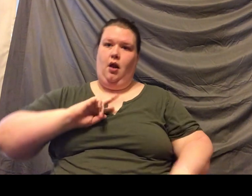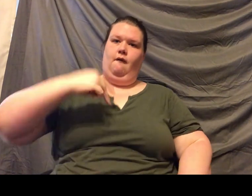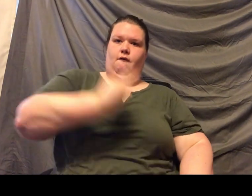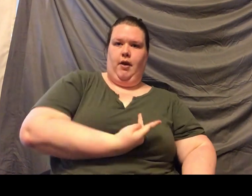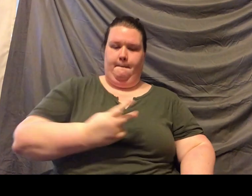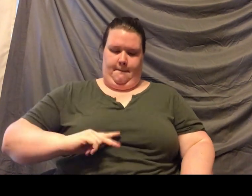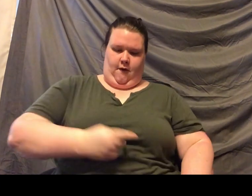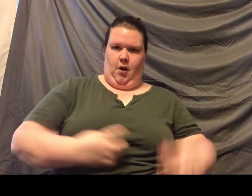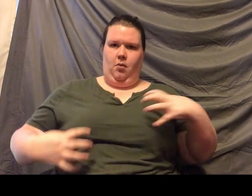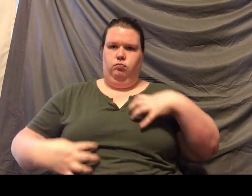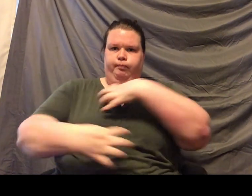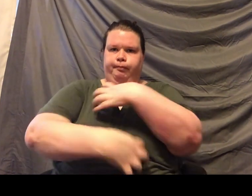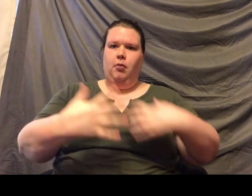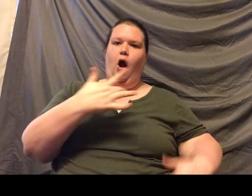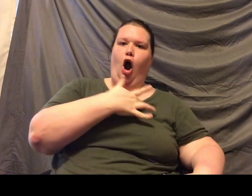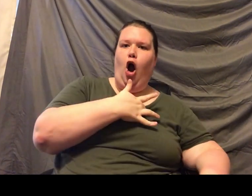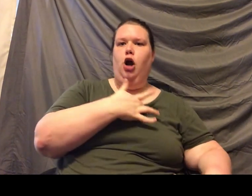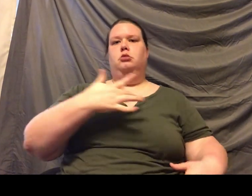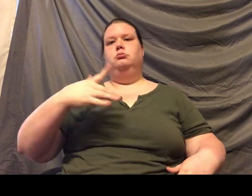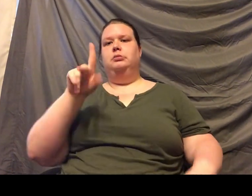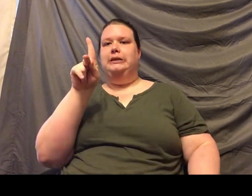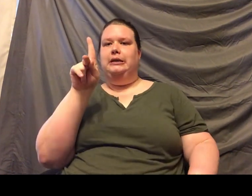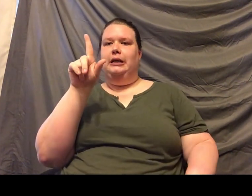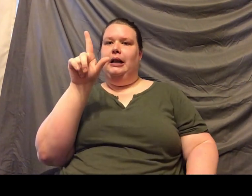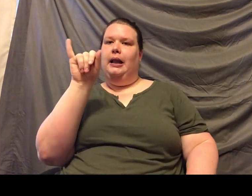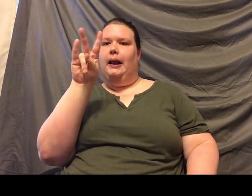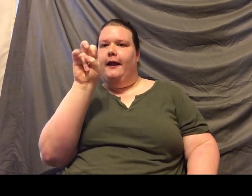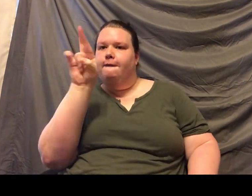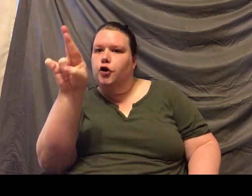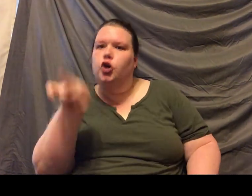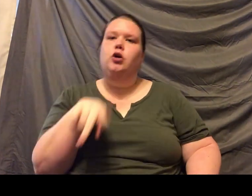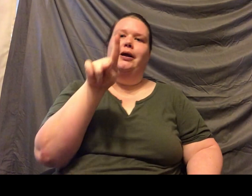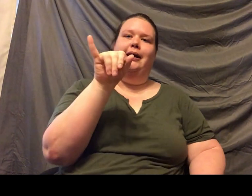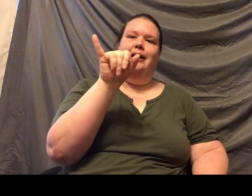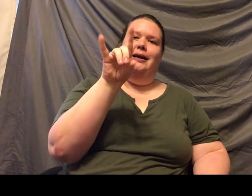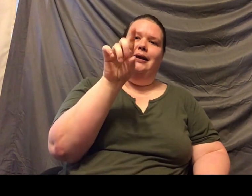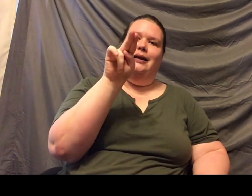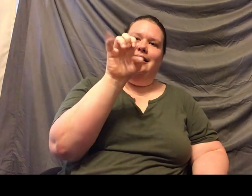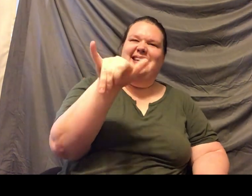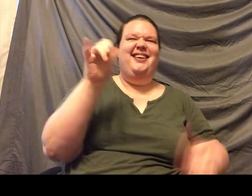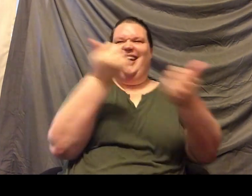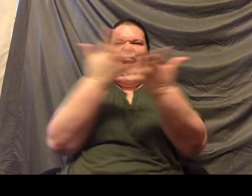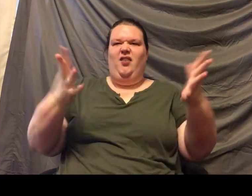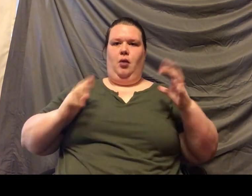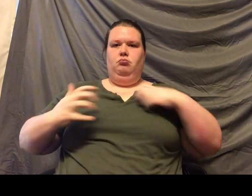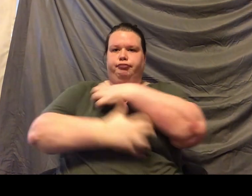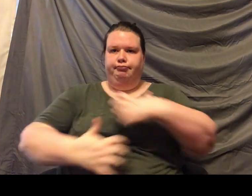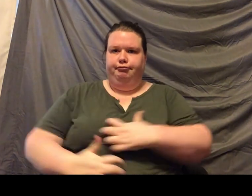from ours. They don't have their organs in the same position or in the same shape as ours. Everything is kind of inverted. So they're going to live